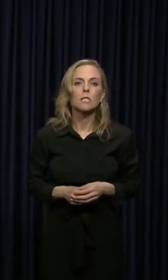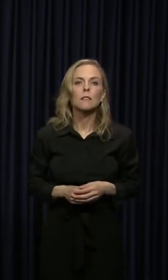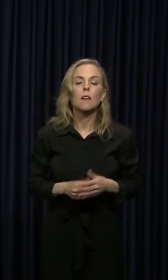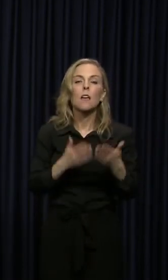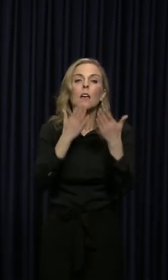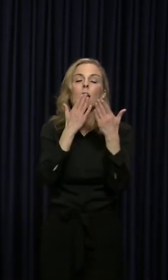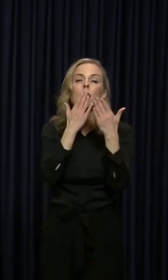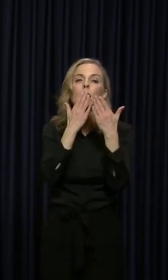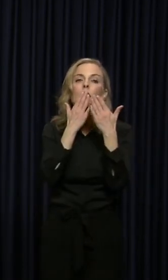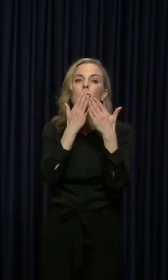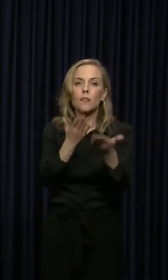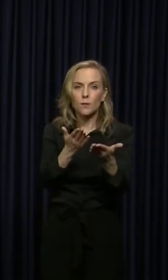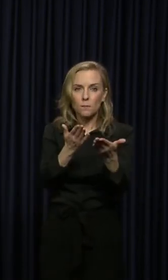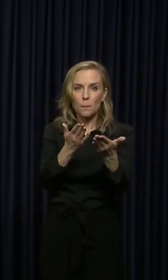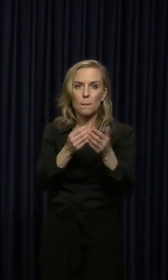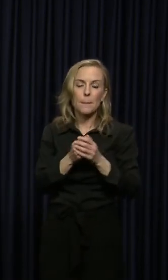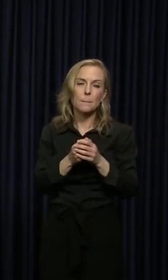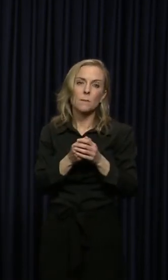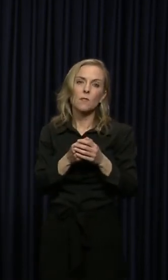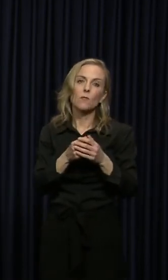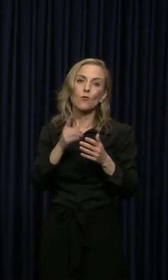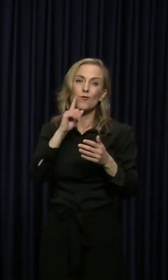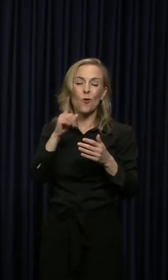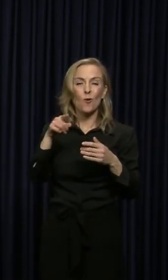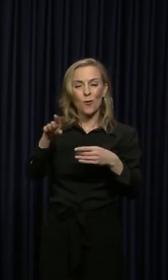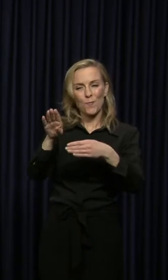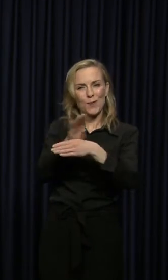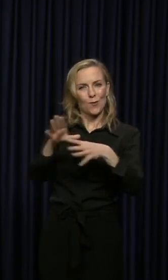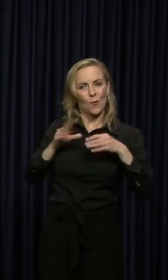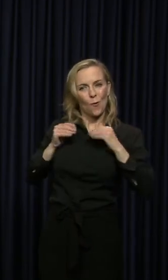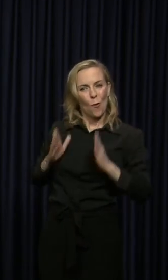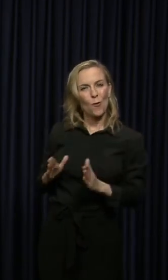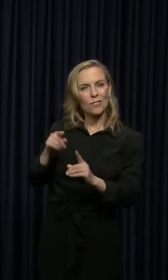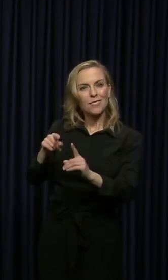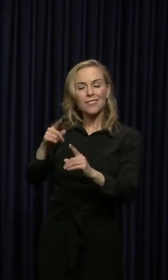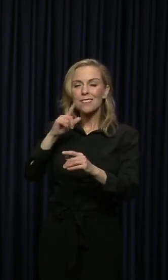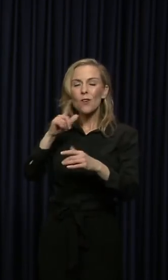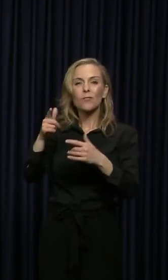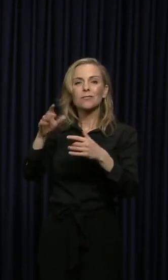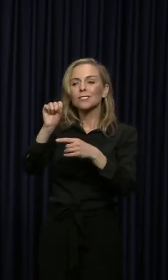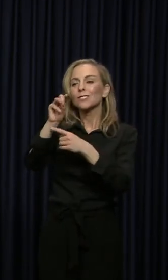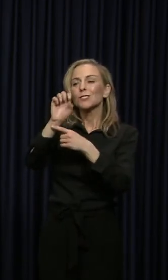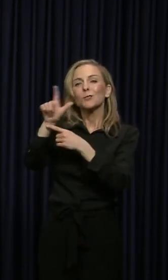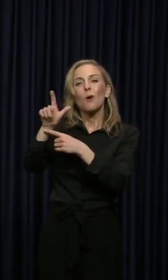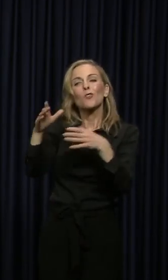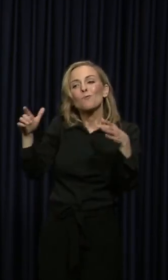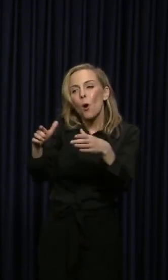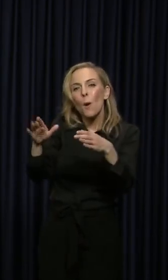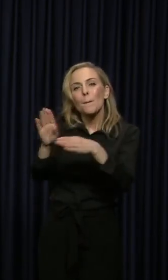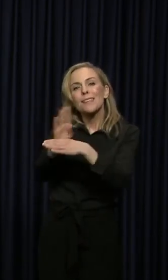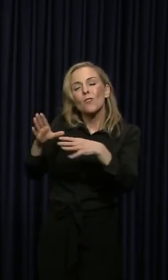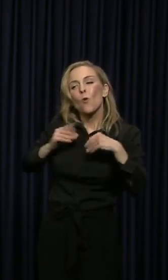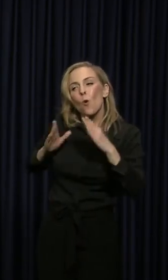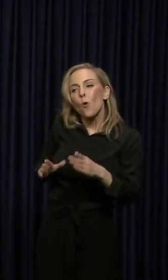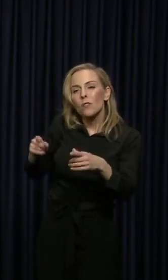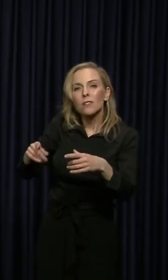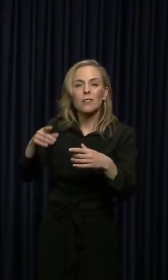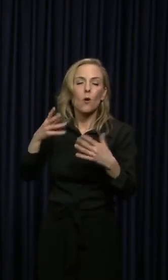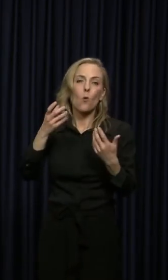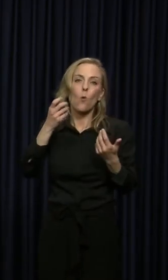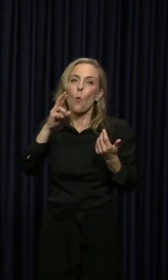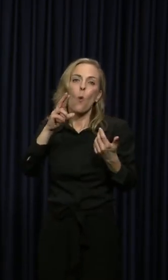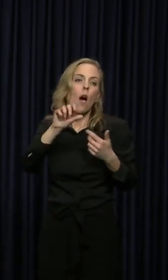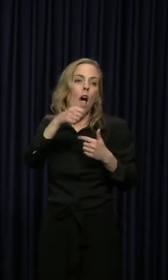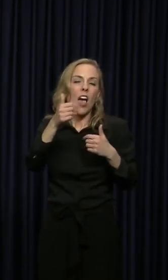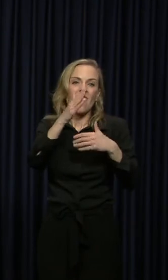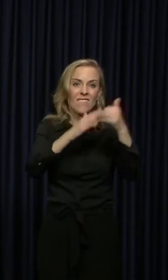all of the small business owners or all the people that worked at the types of facilities that now can